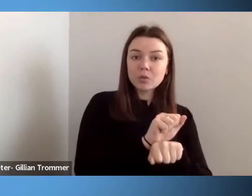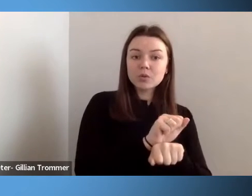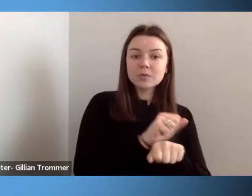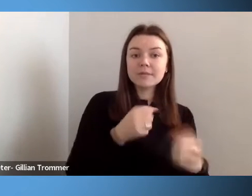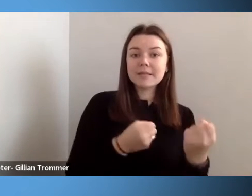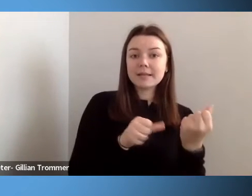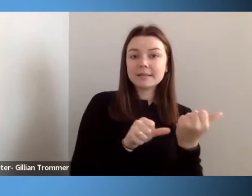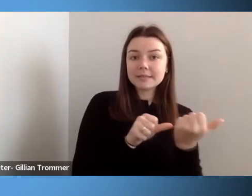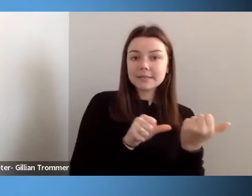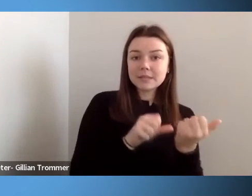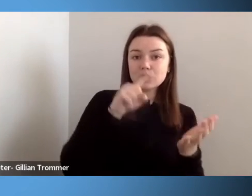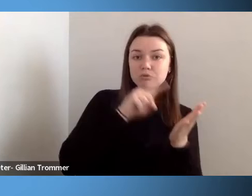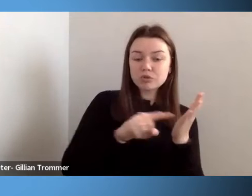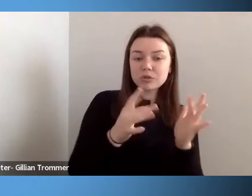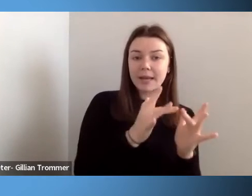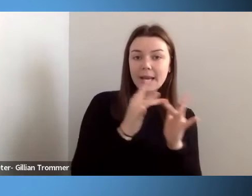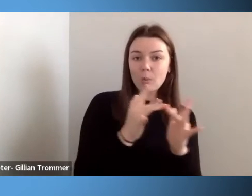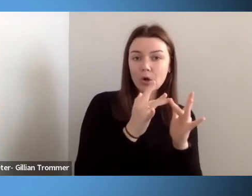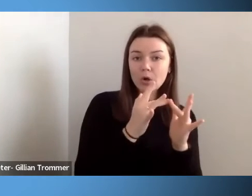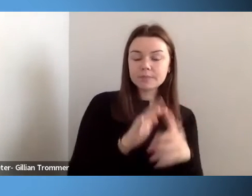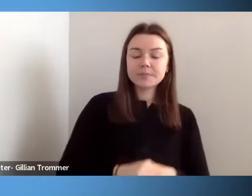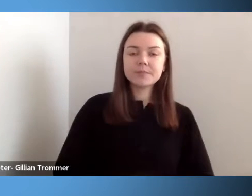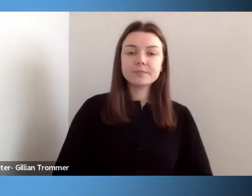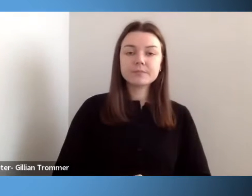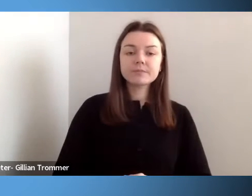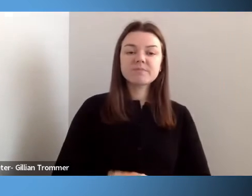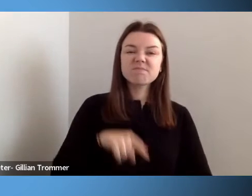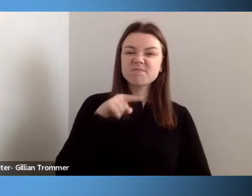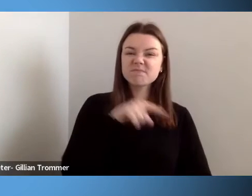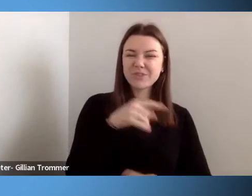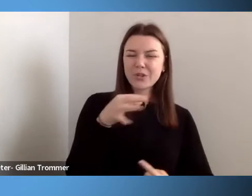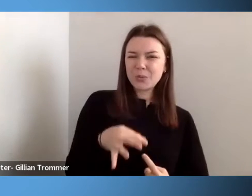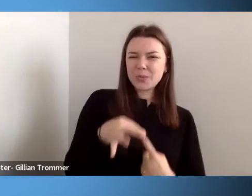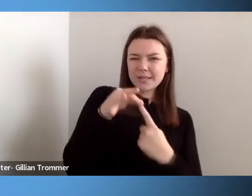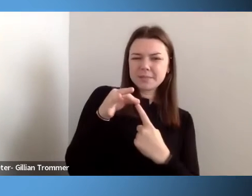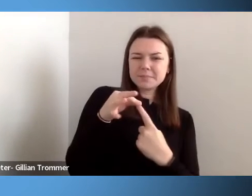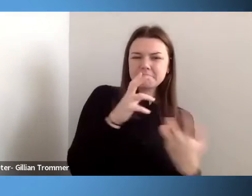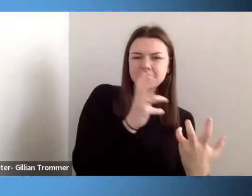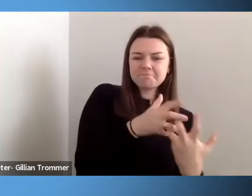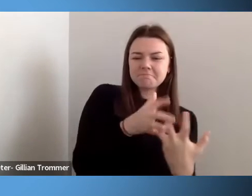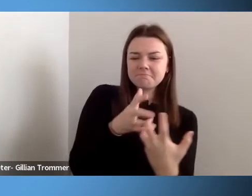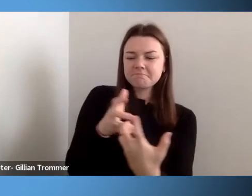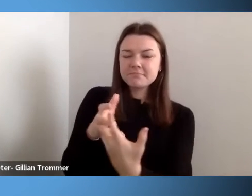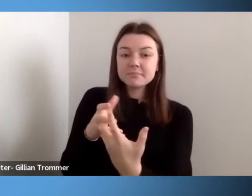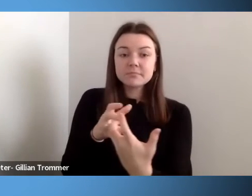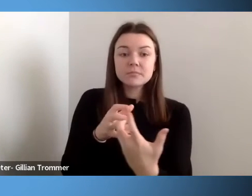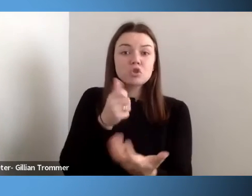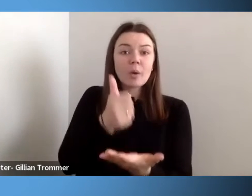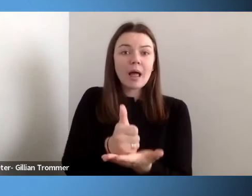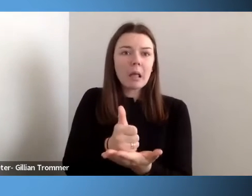The framework is uniquely tailored to assist almost all individuals